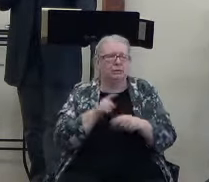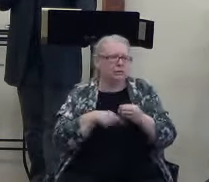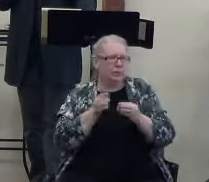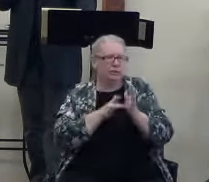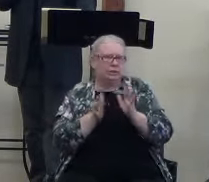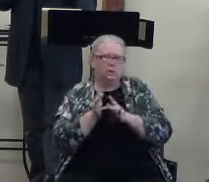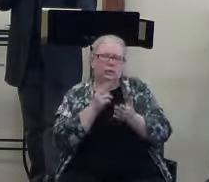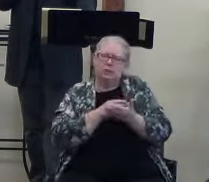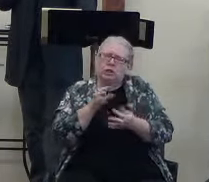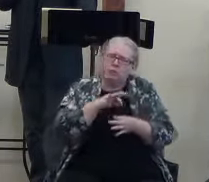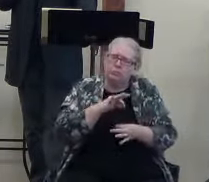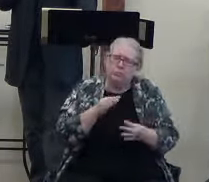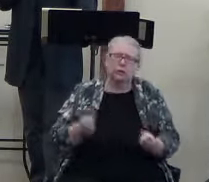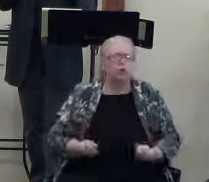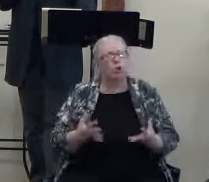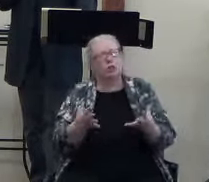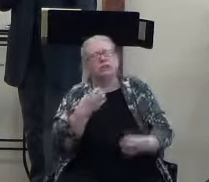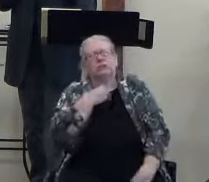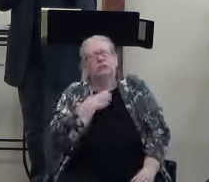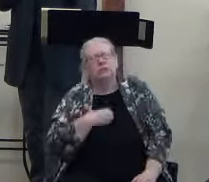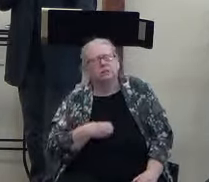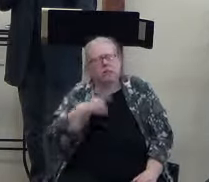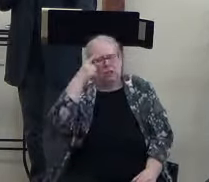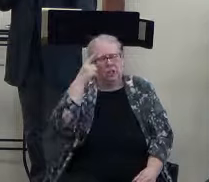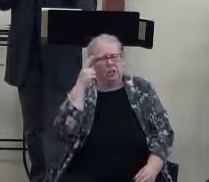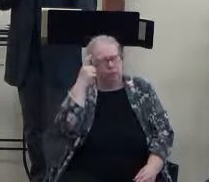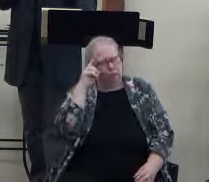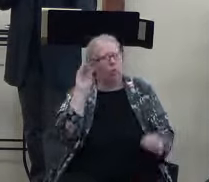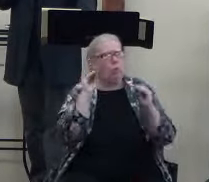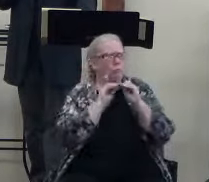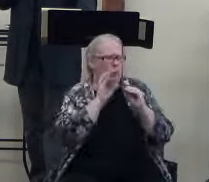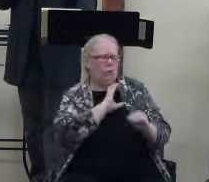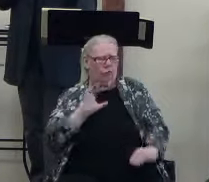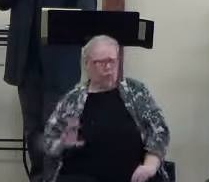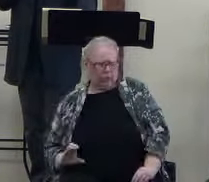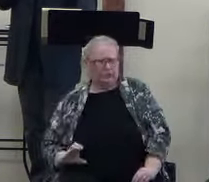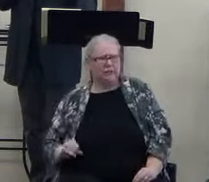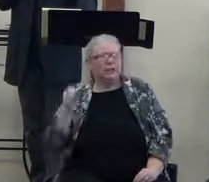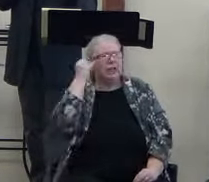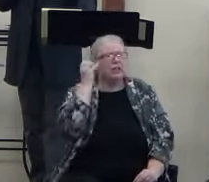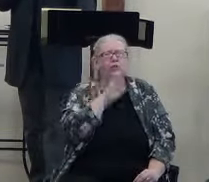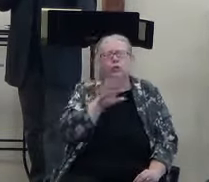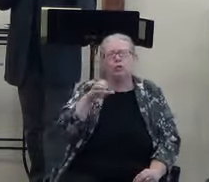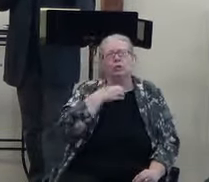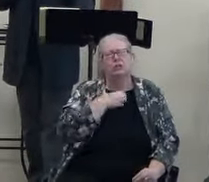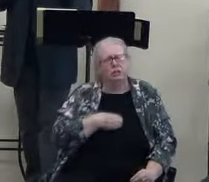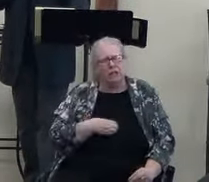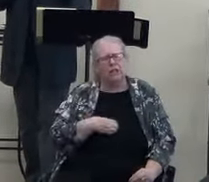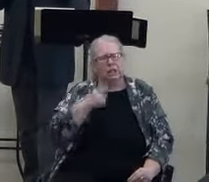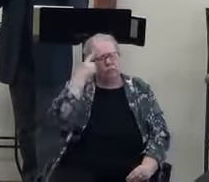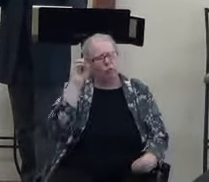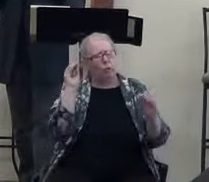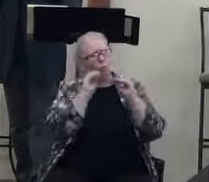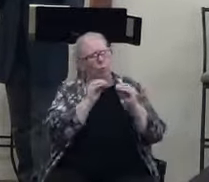The Holy Spirit causes a desire for more of Christ. And if your desire is for more stuff